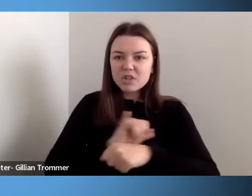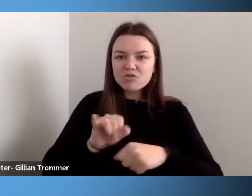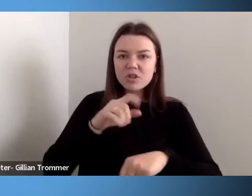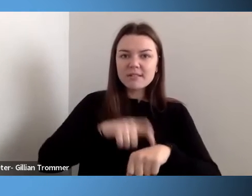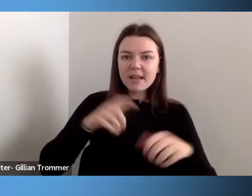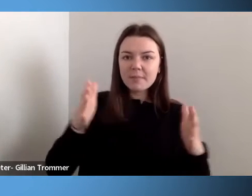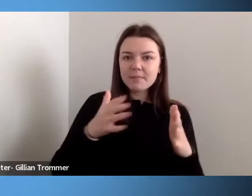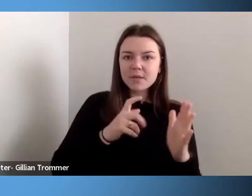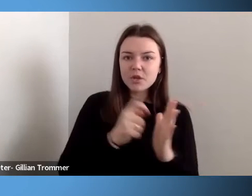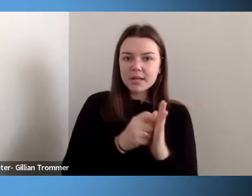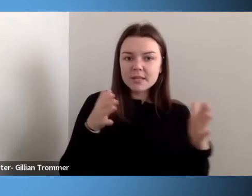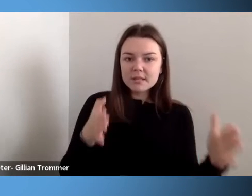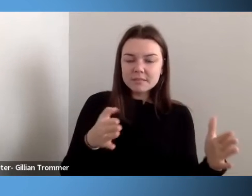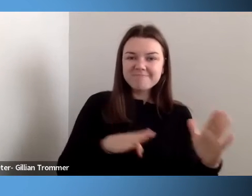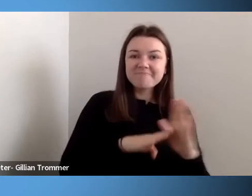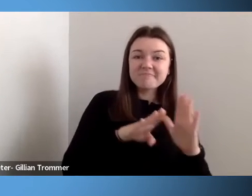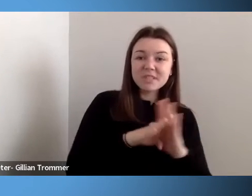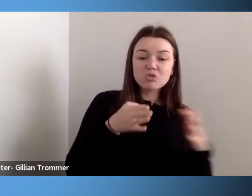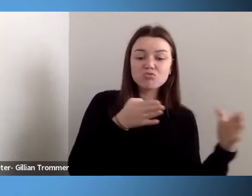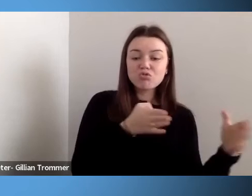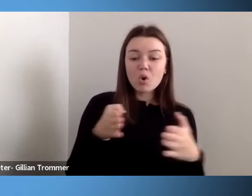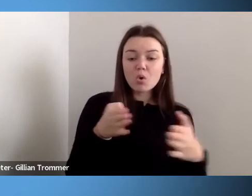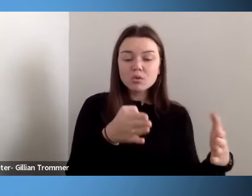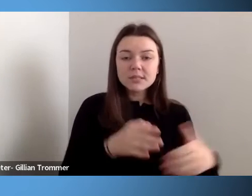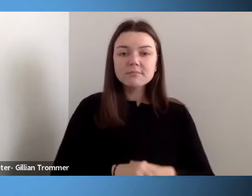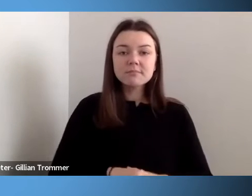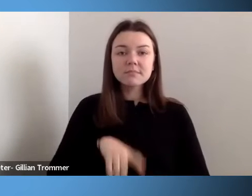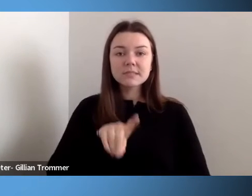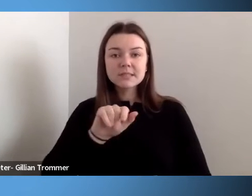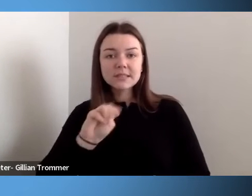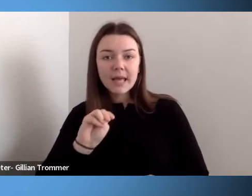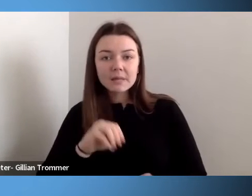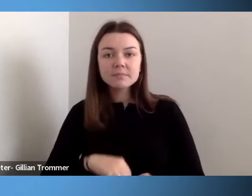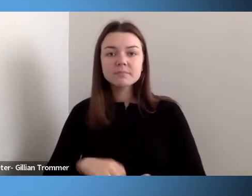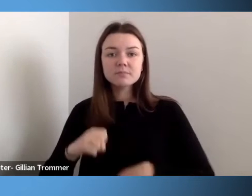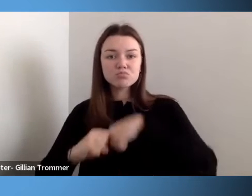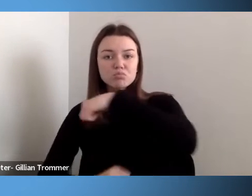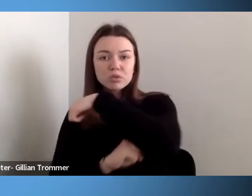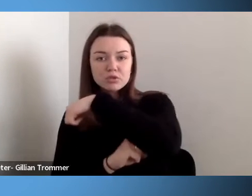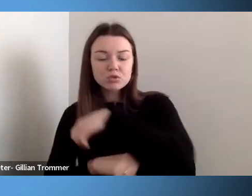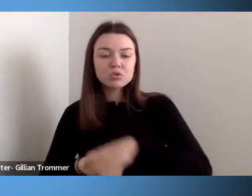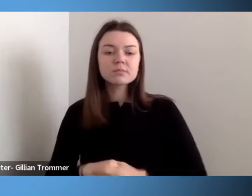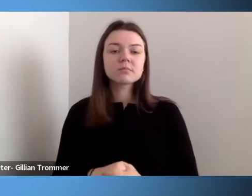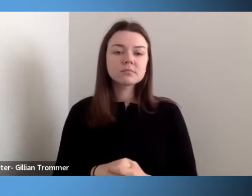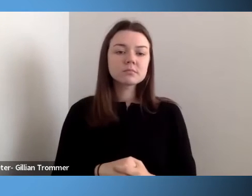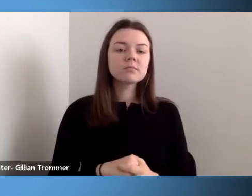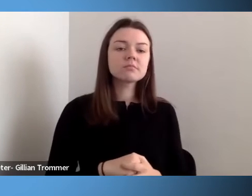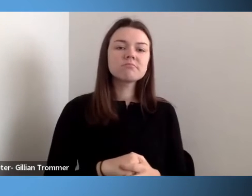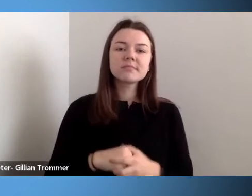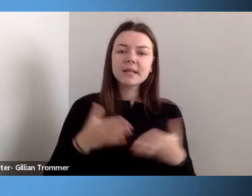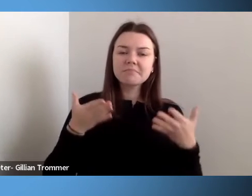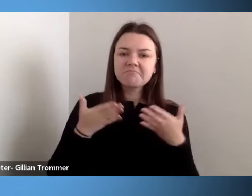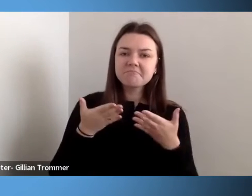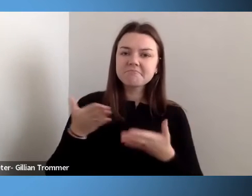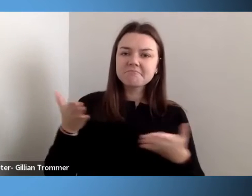dams across the land. They have facilitated the training, education, and